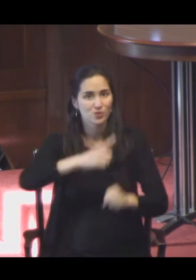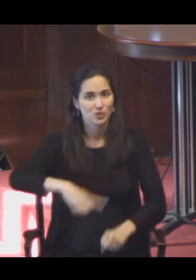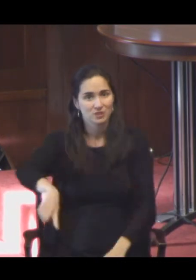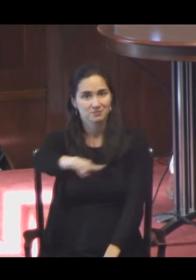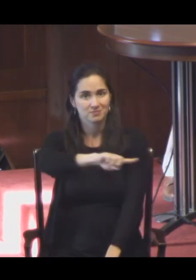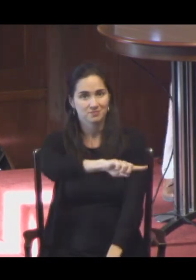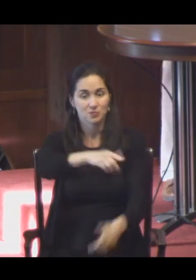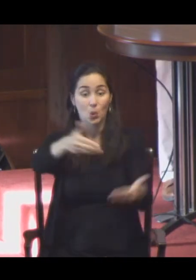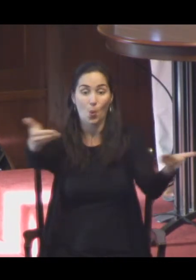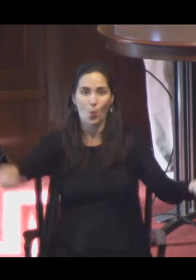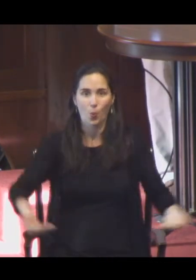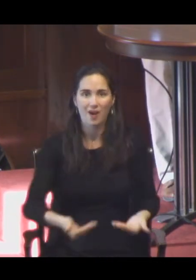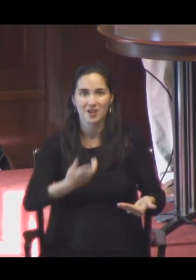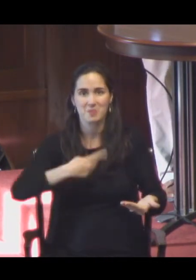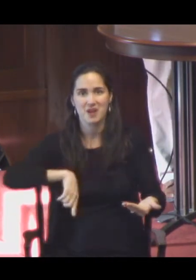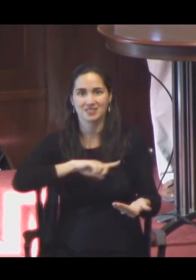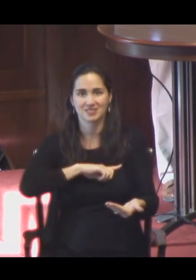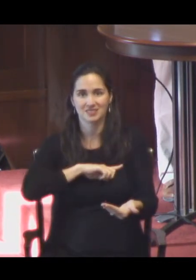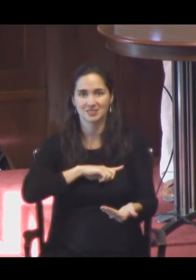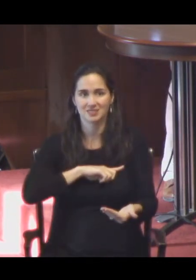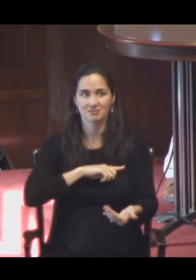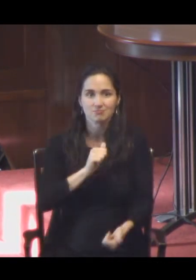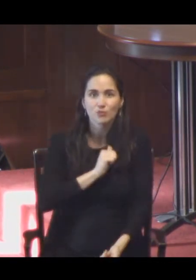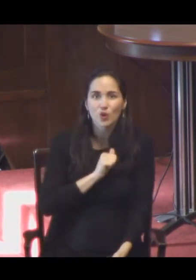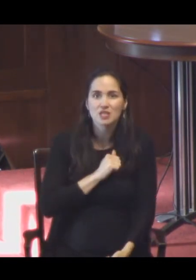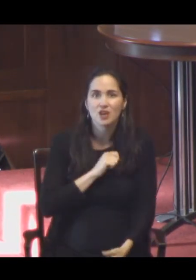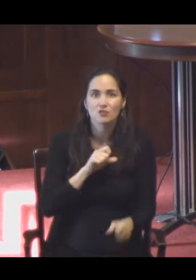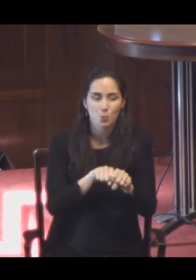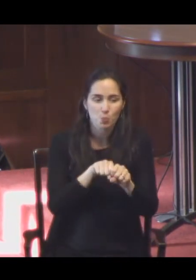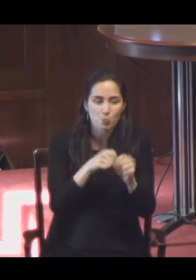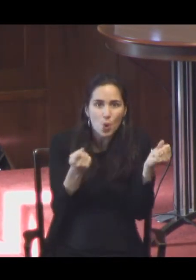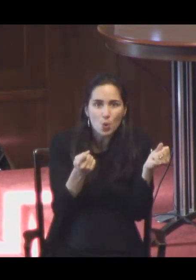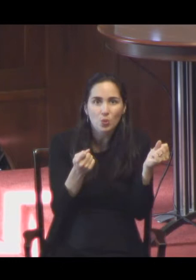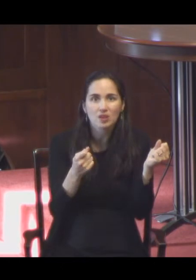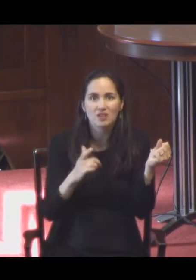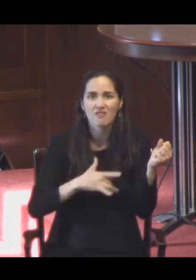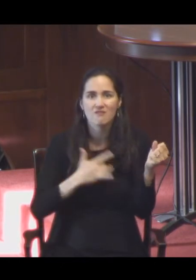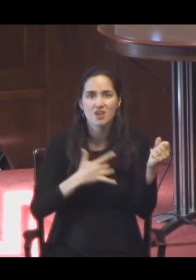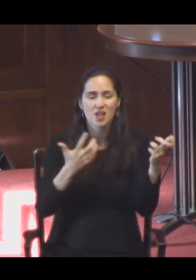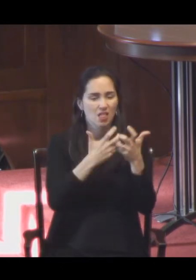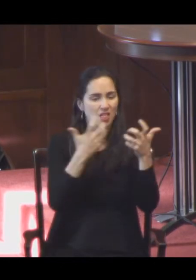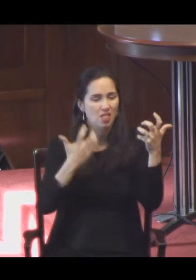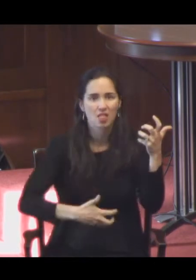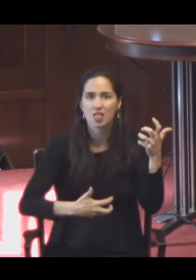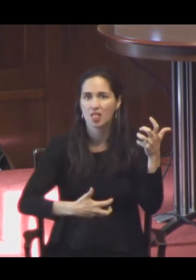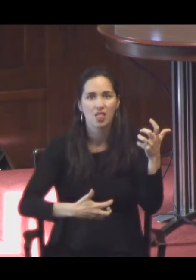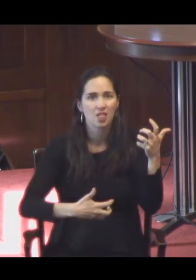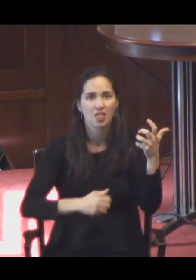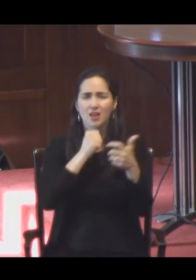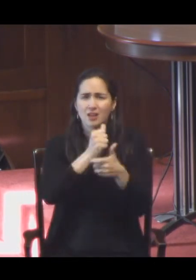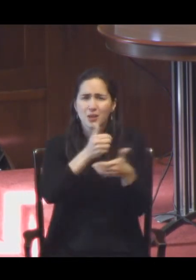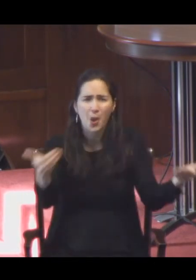us, those of us who are broken, those of us who don't feel that we belong, who feel that there's no way we're going to be welcomed at the table of God.